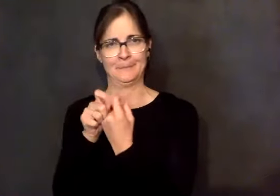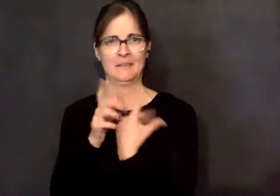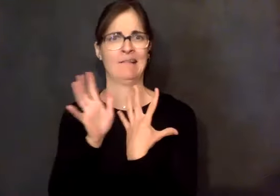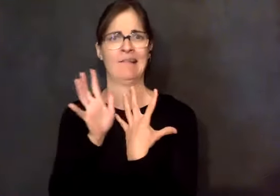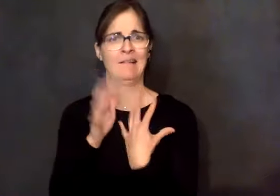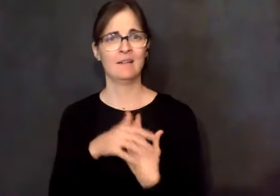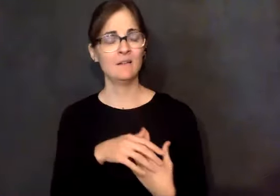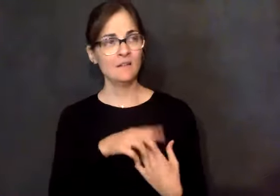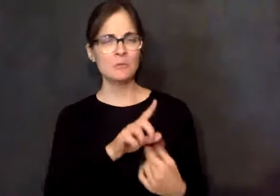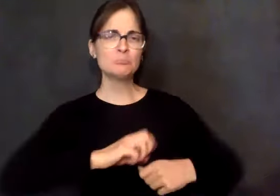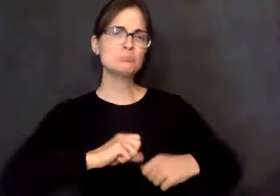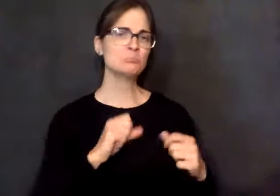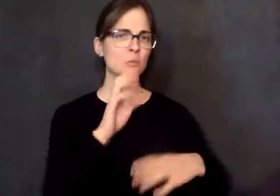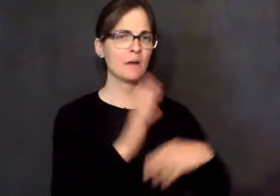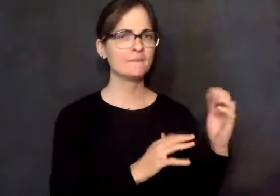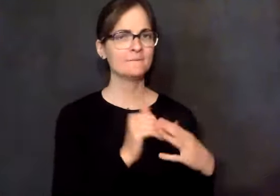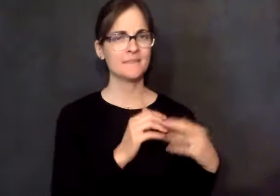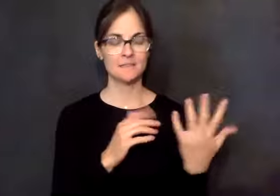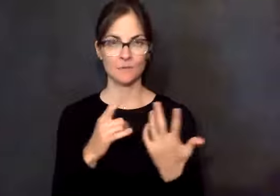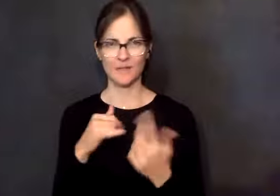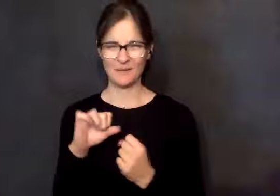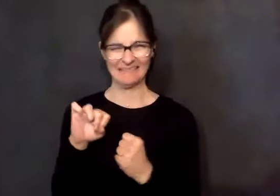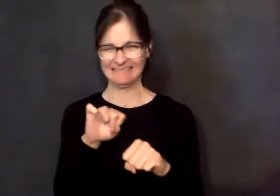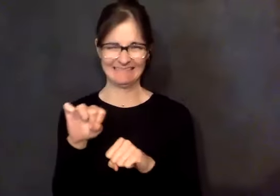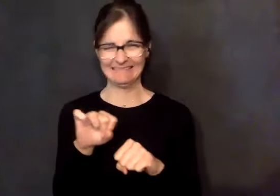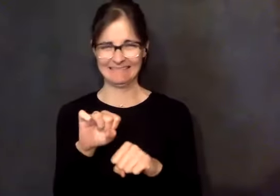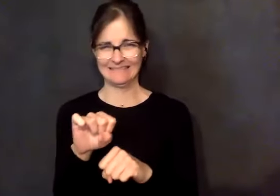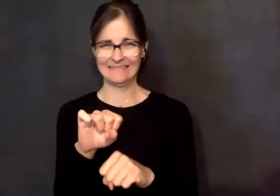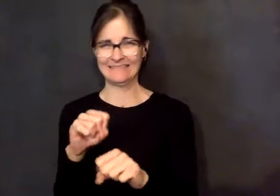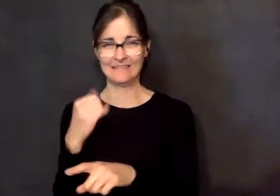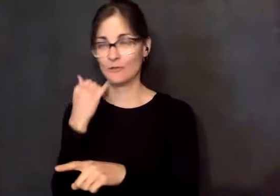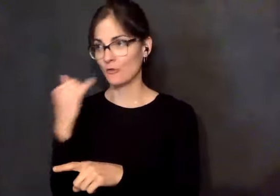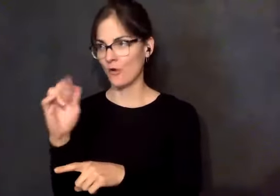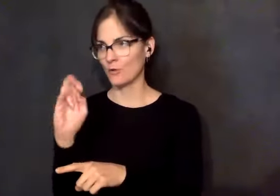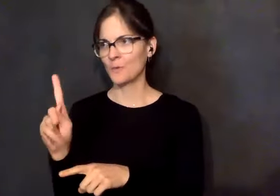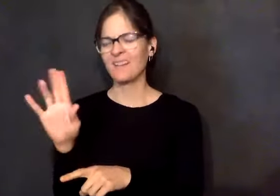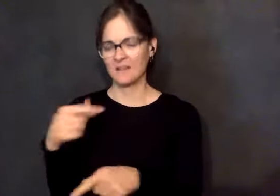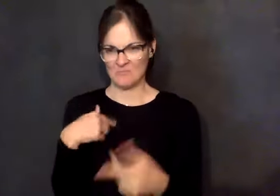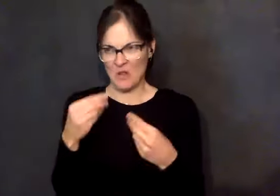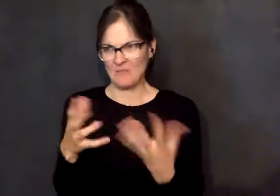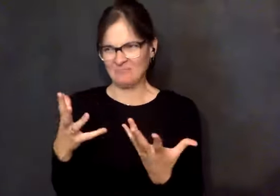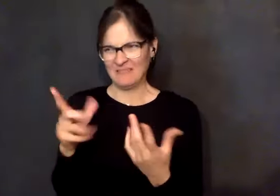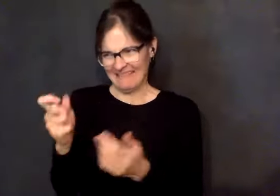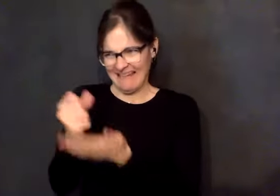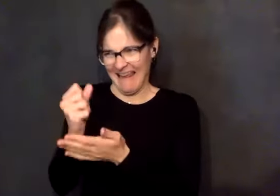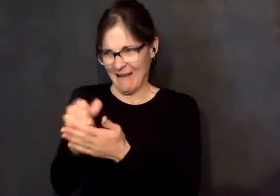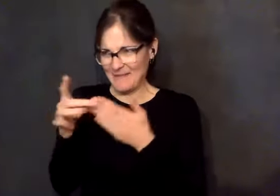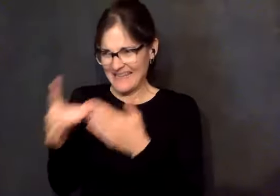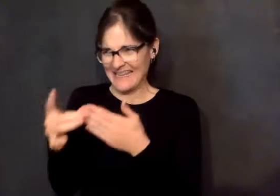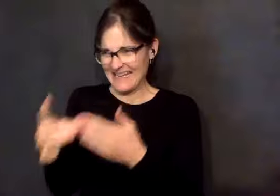25 lanes. It looks like the whole world is a lane. And so I called Rick. got off of the freeway and I called him and